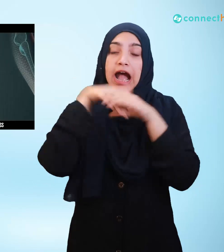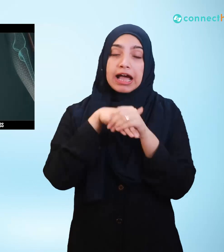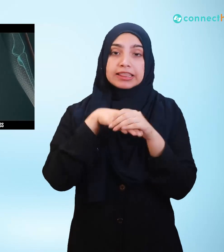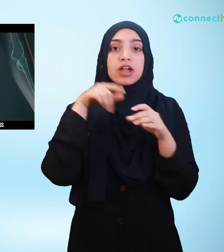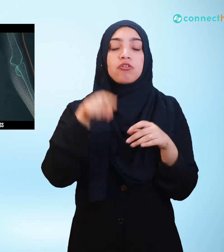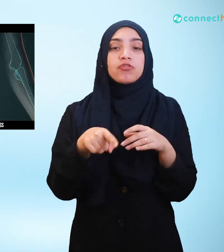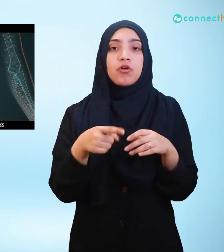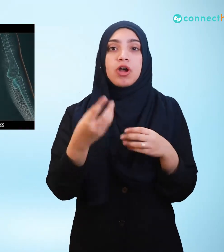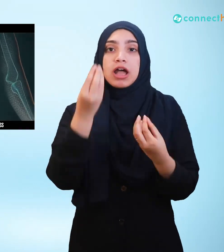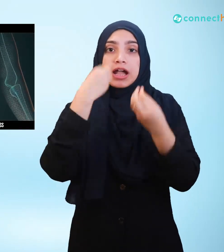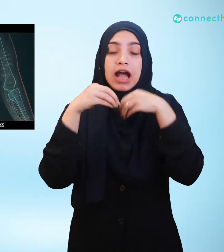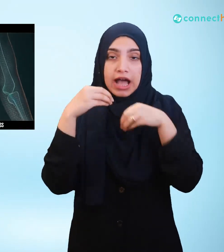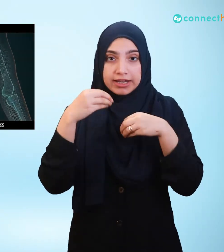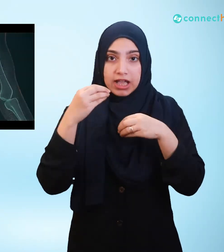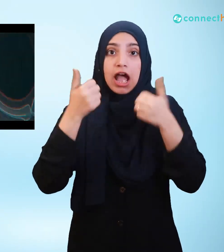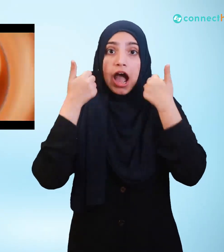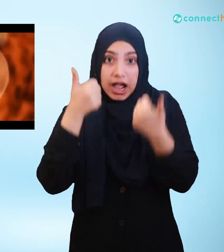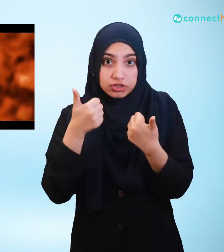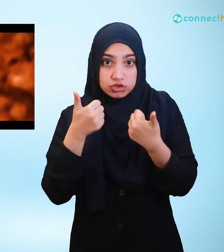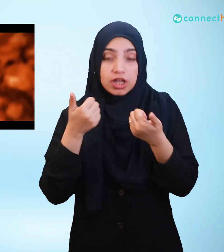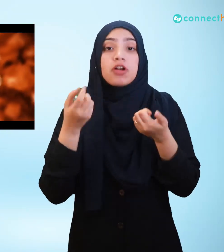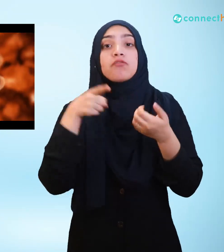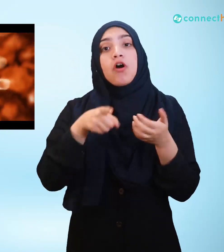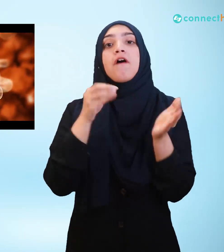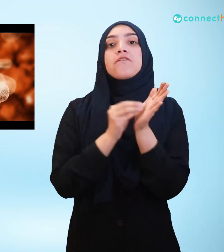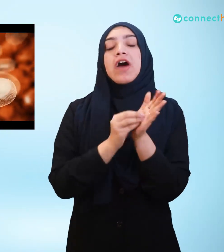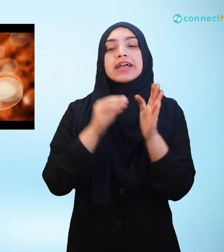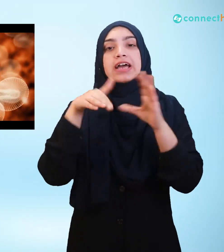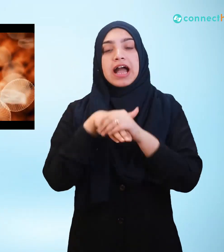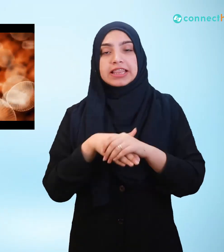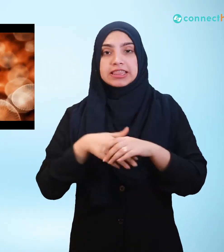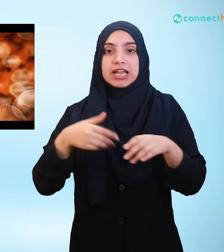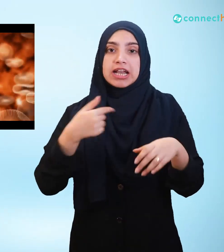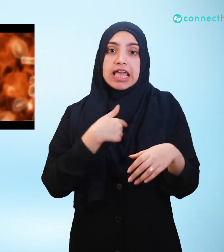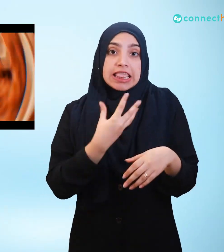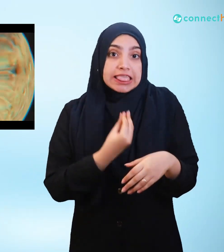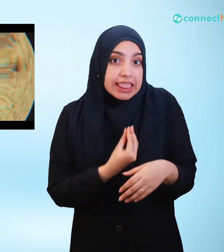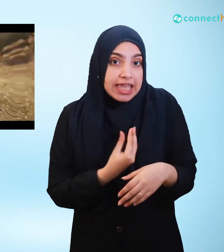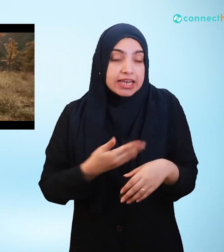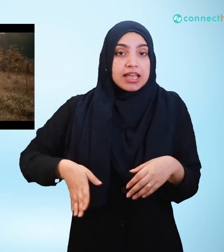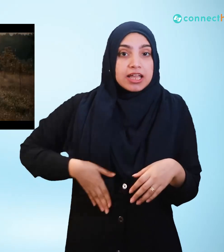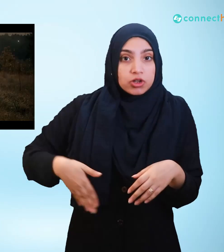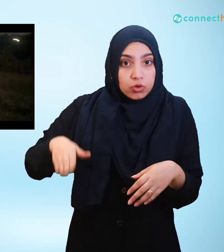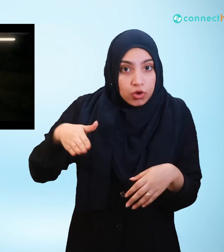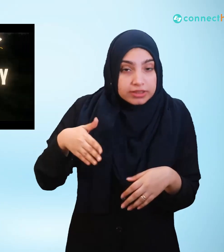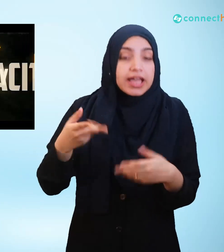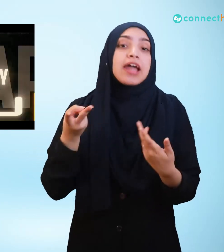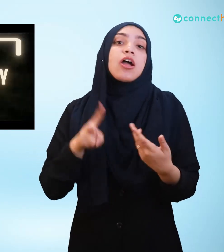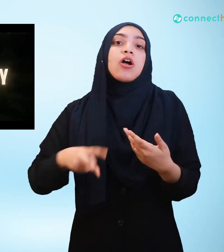up their healing process and once all toxins are removed, the body is able to function at its maximum capacity.